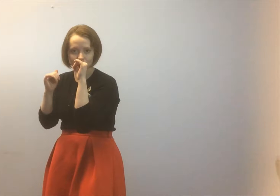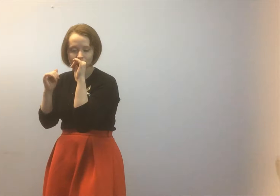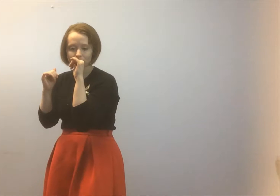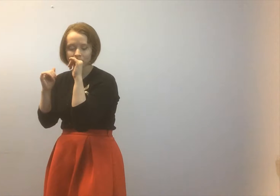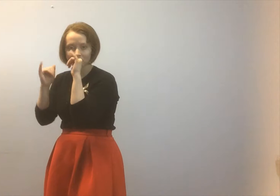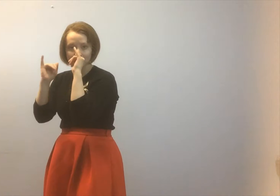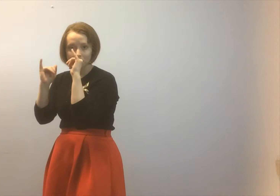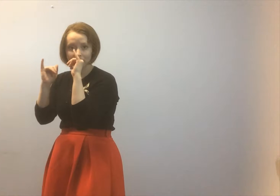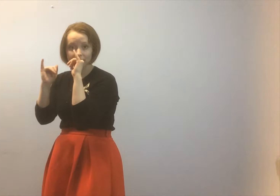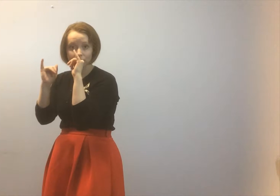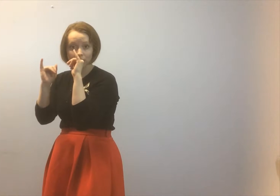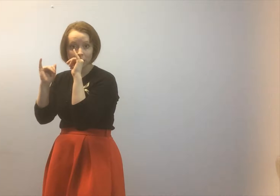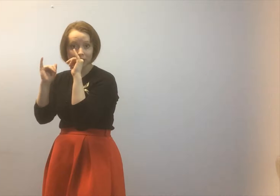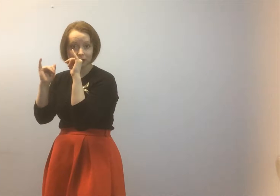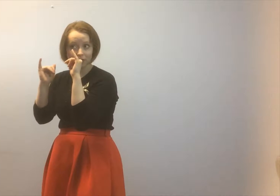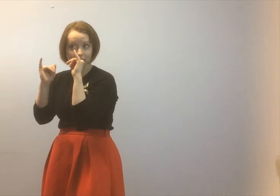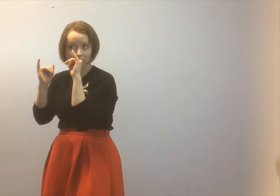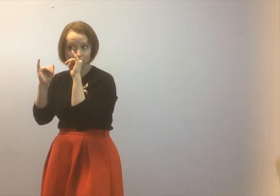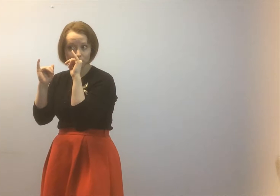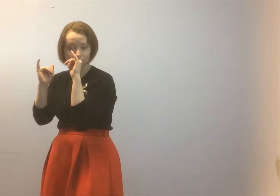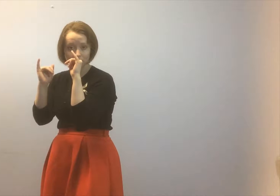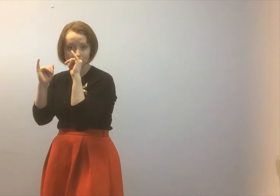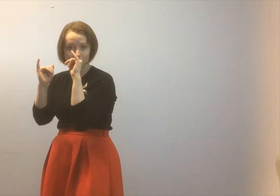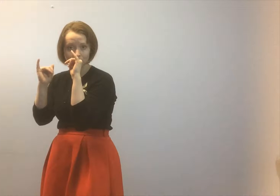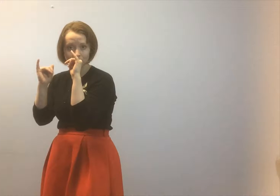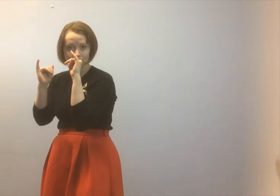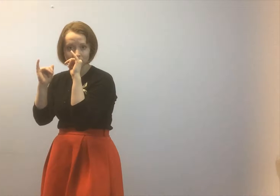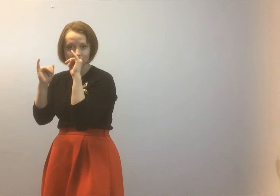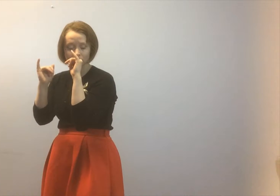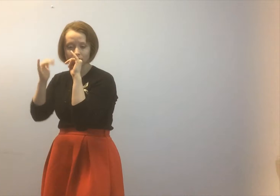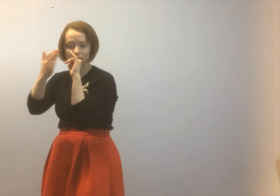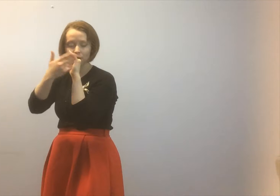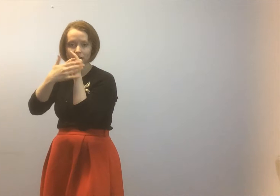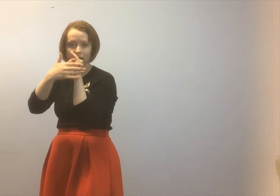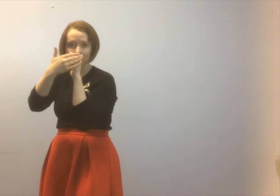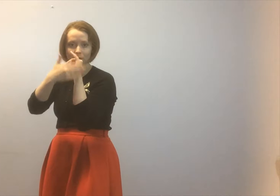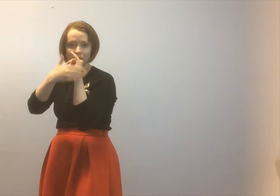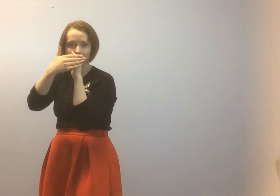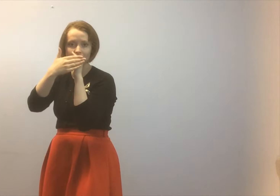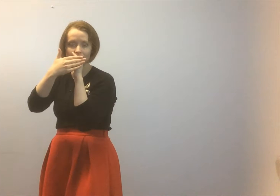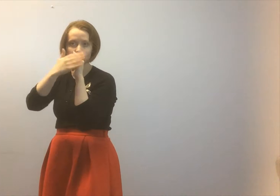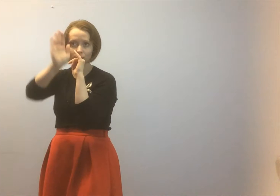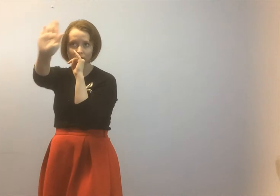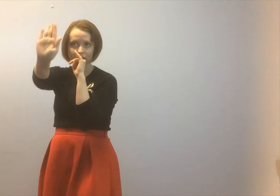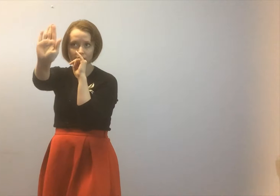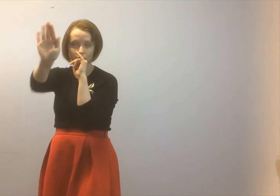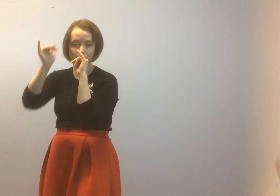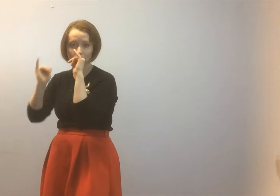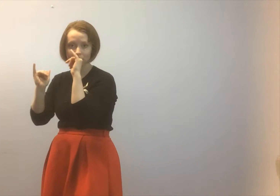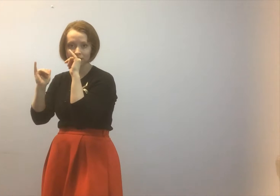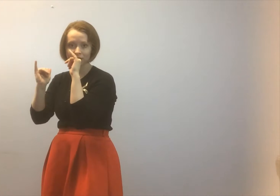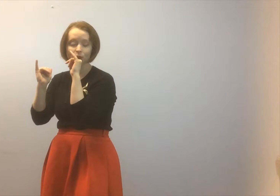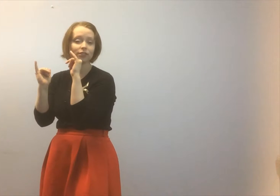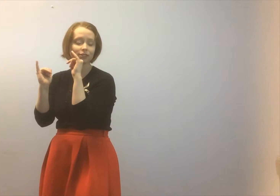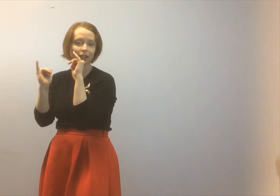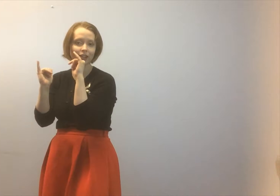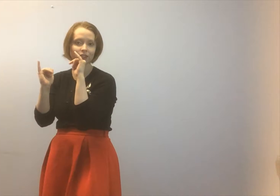over pinkies are up if that helps you remember to keep them the pinkies facing your opponent or in this case